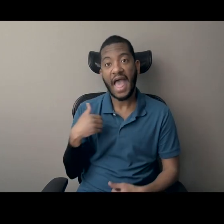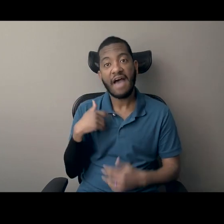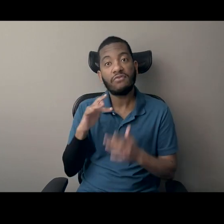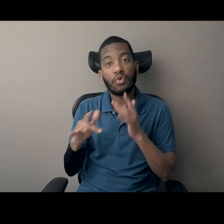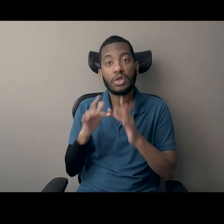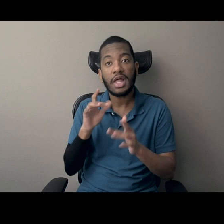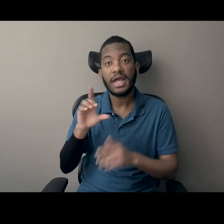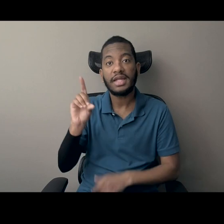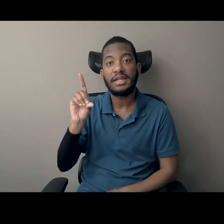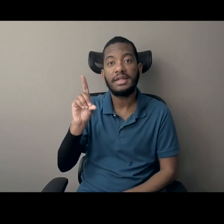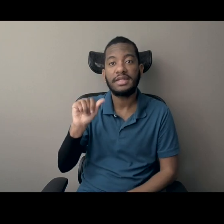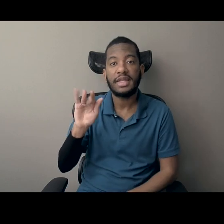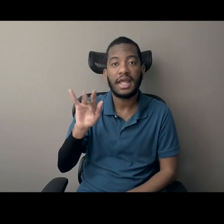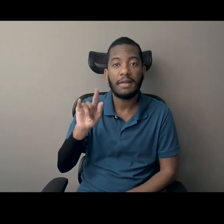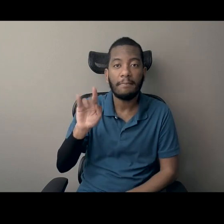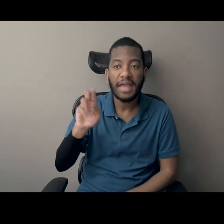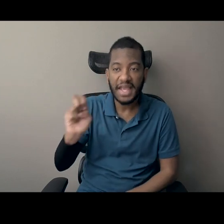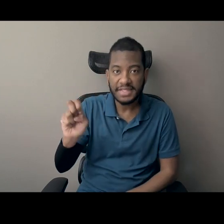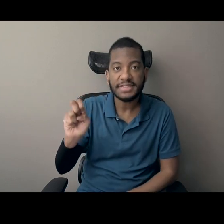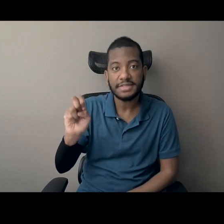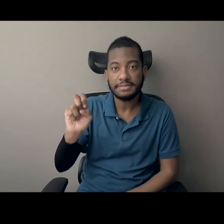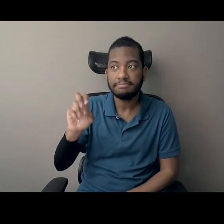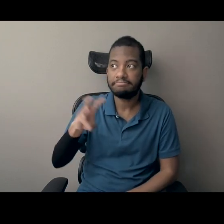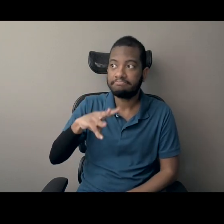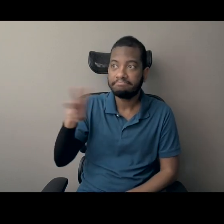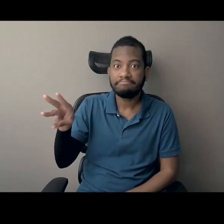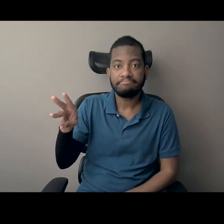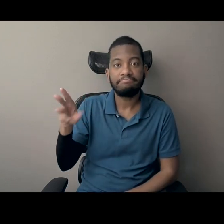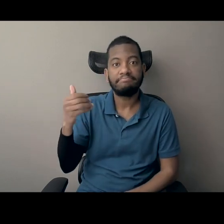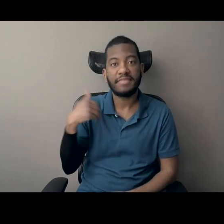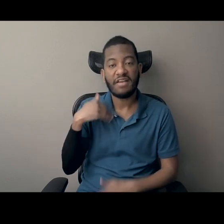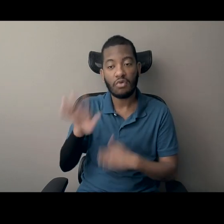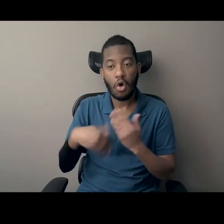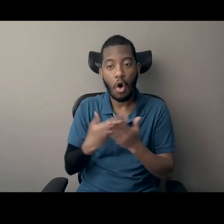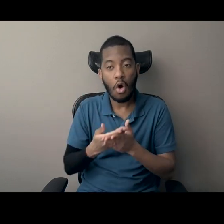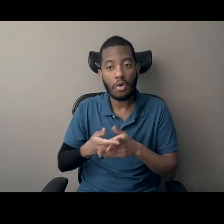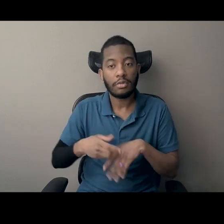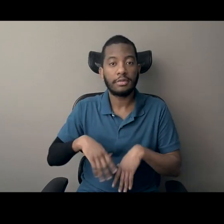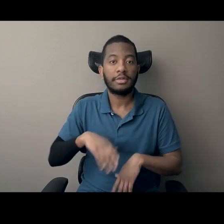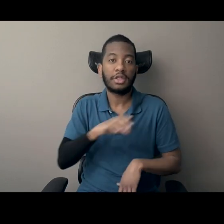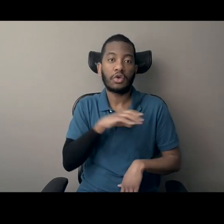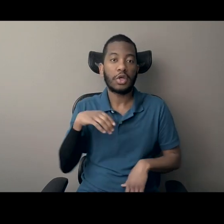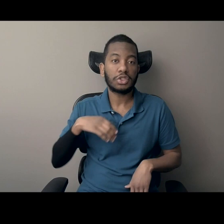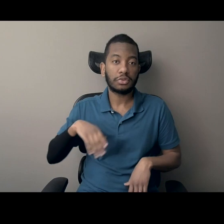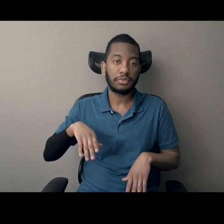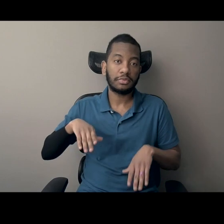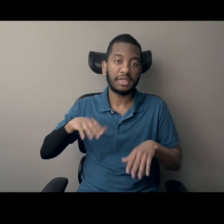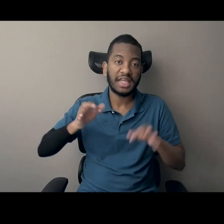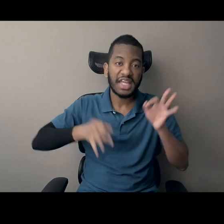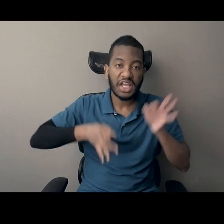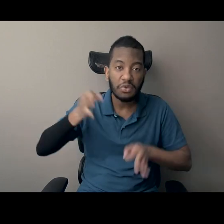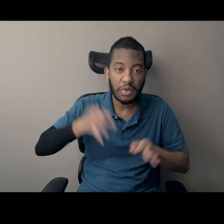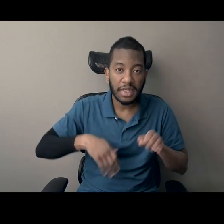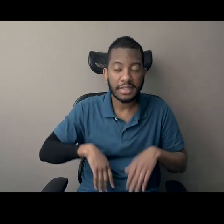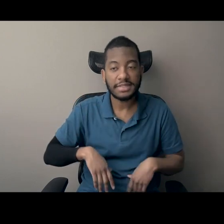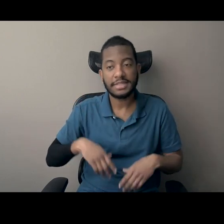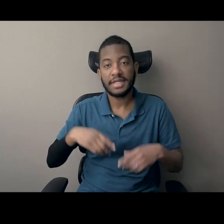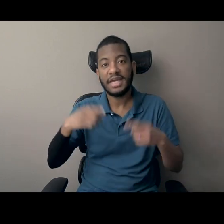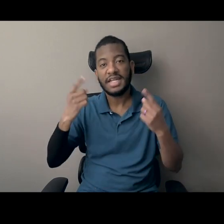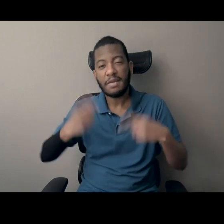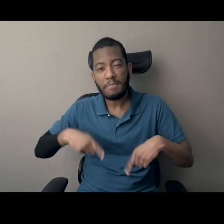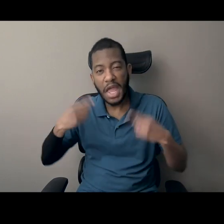all of the congressional hearings, debates, testimony, going back over a hundred years.